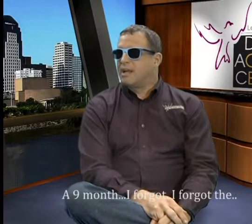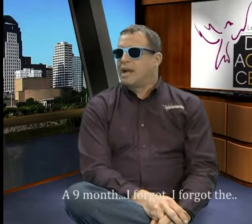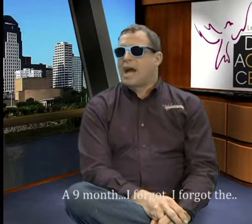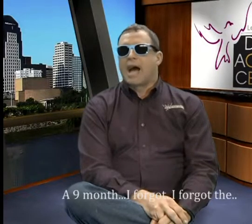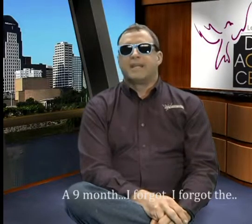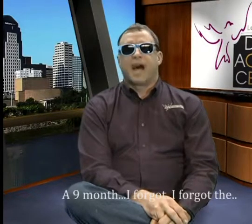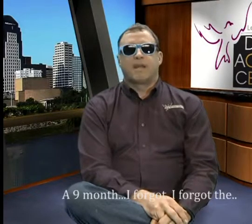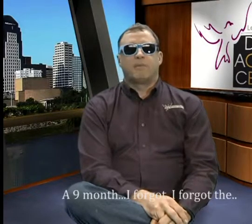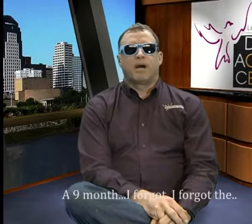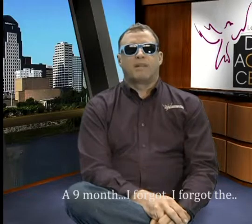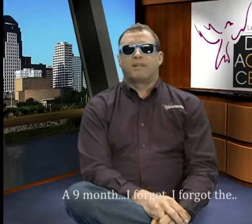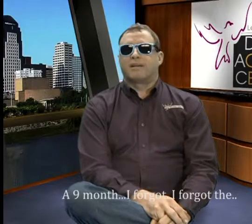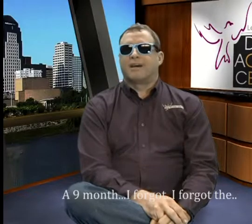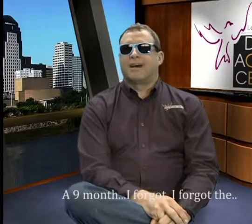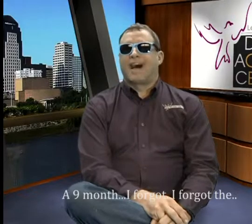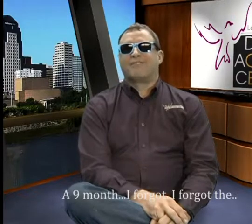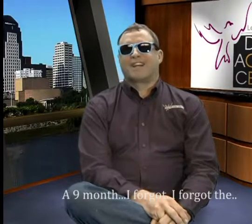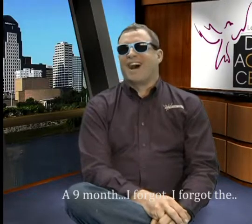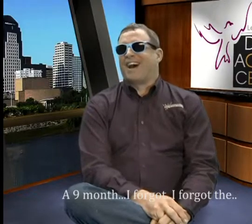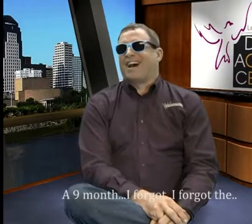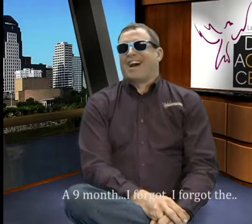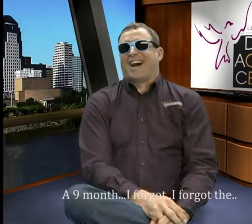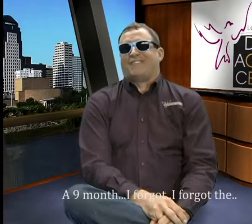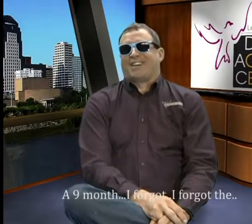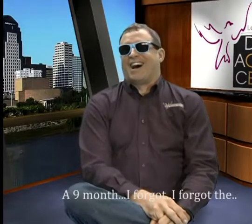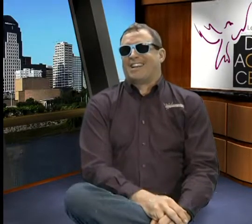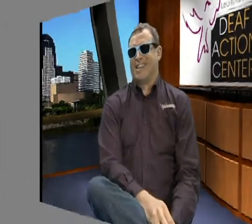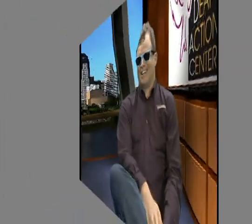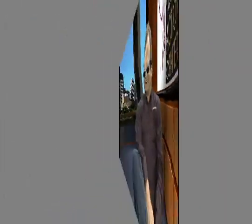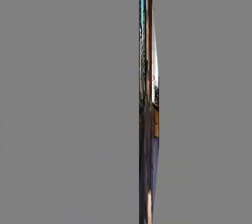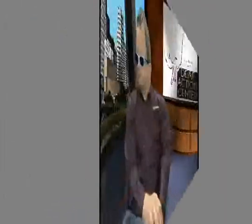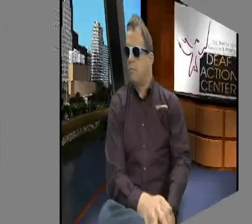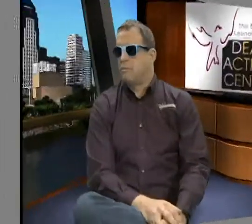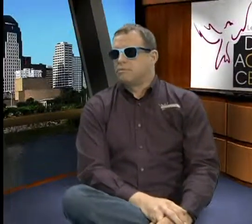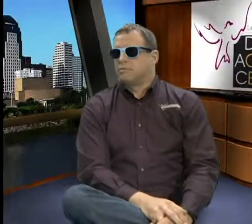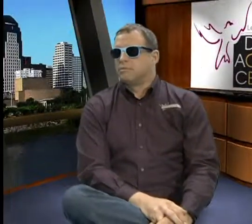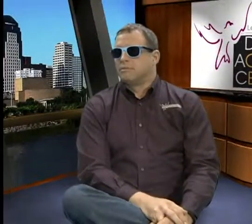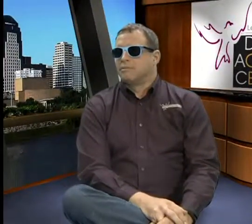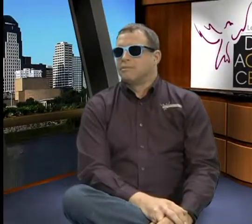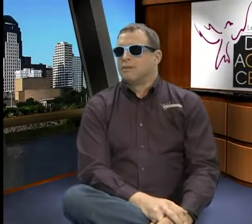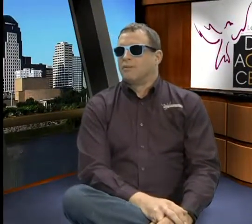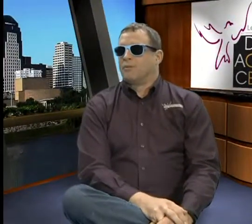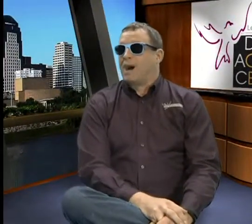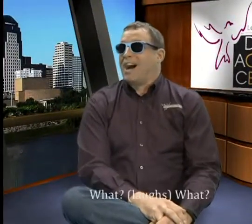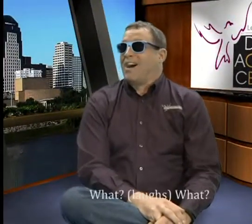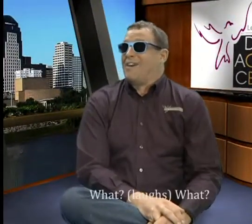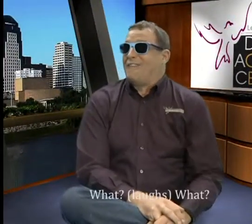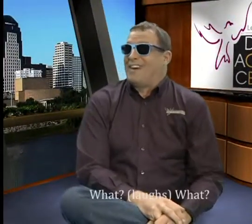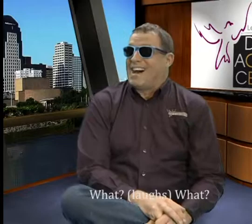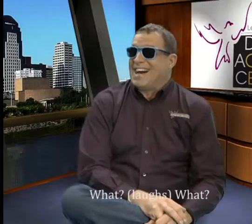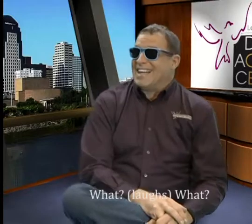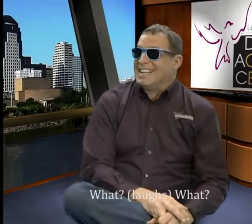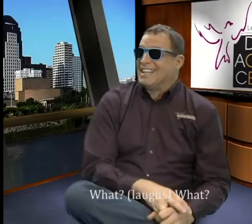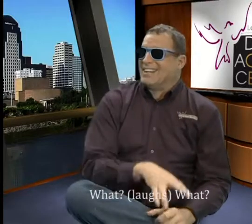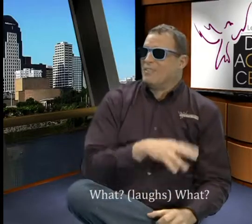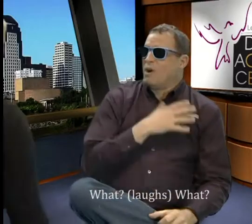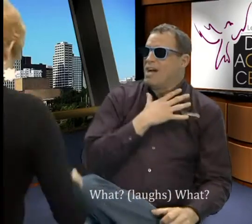A nine month... I forgot the... What? What?